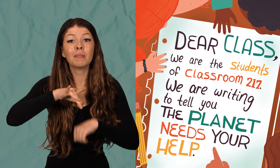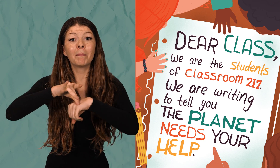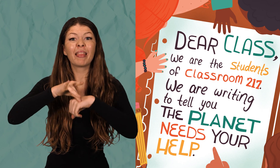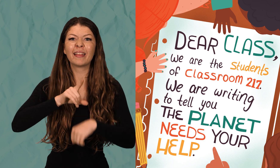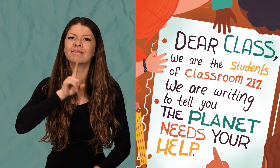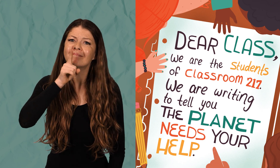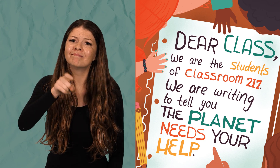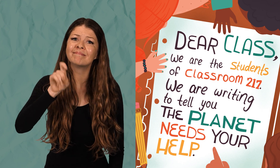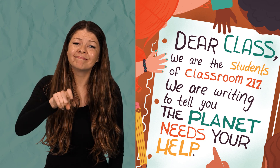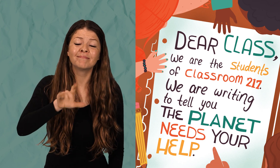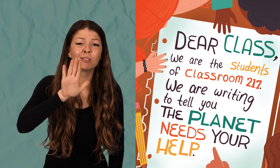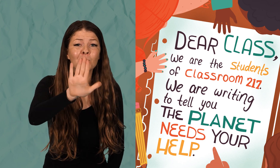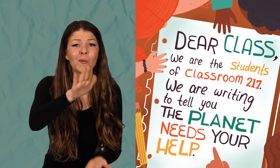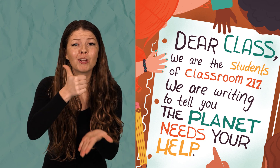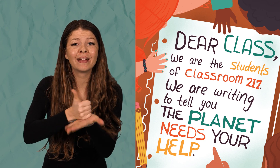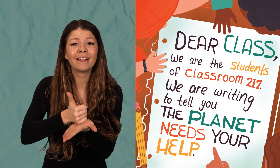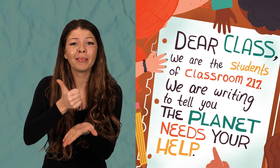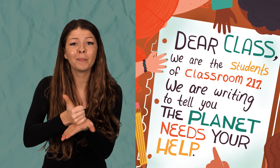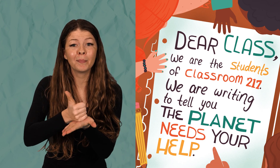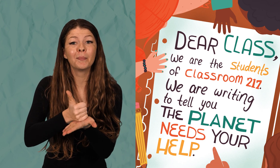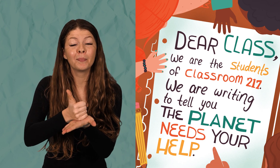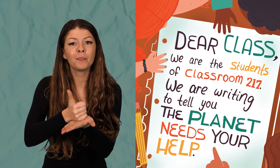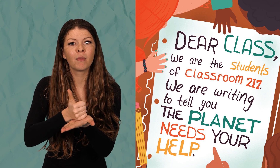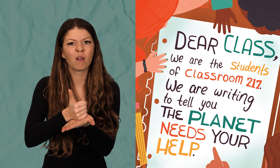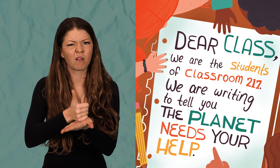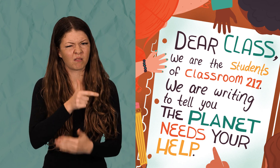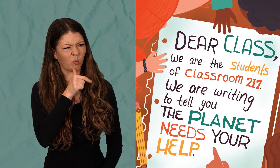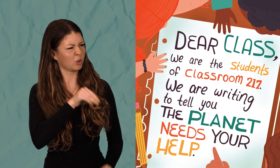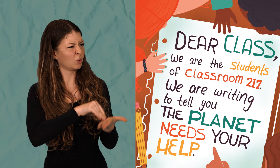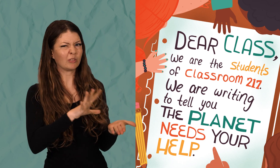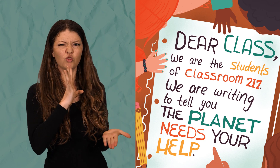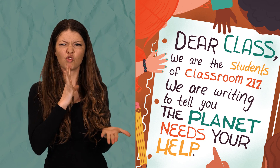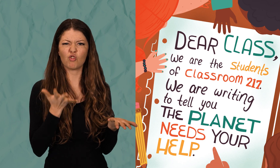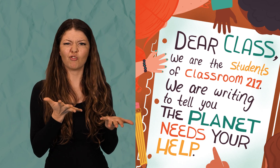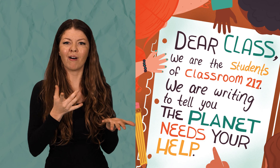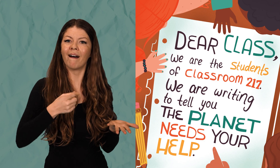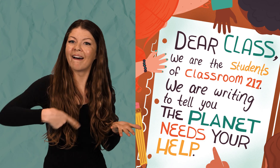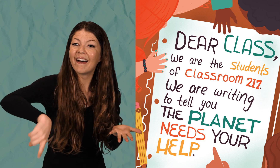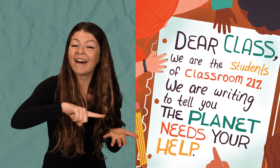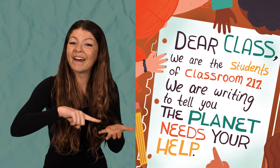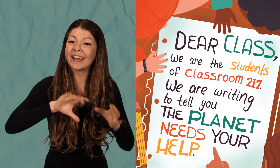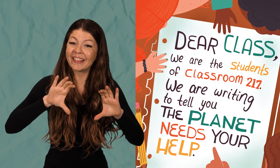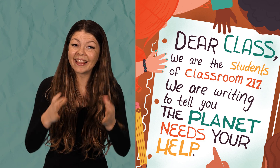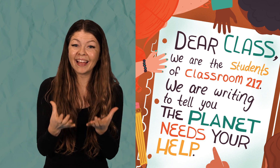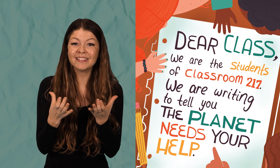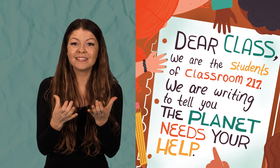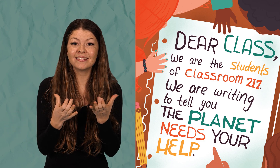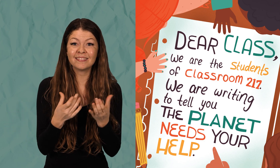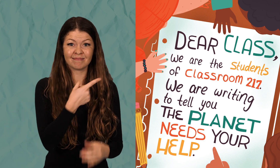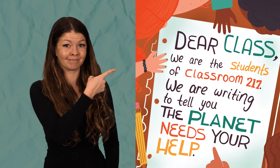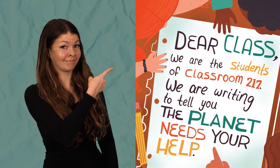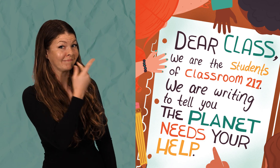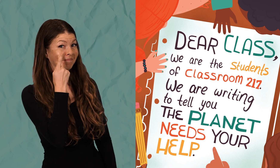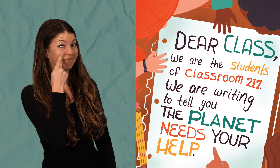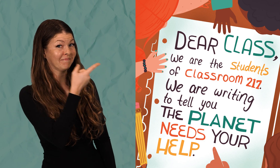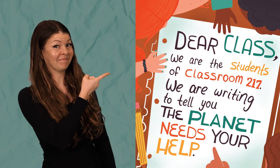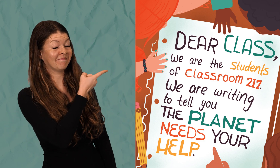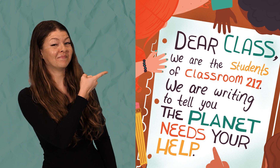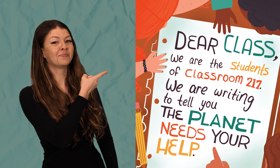the planet needs your help. The students are talking to our class. See where it